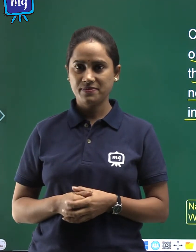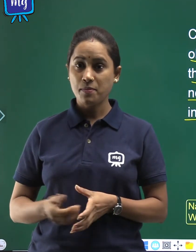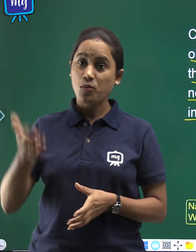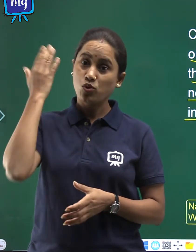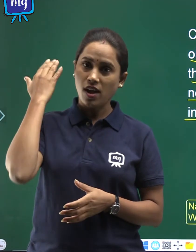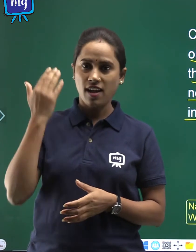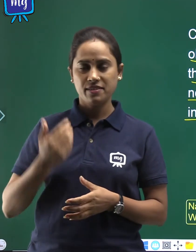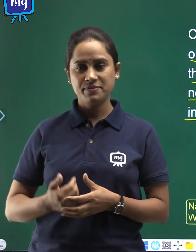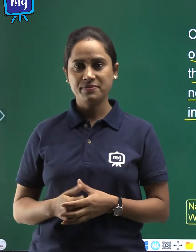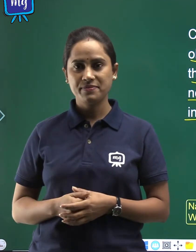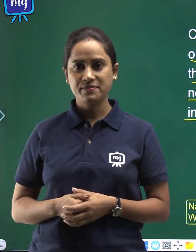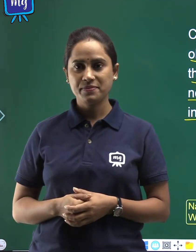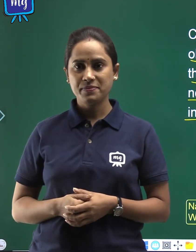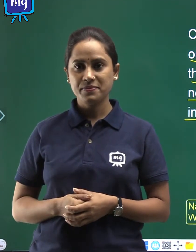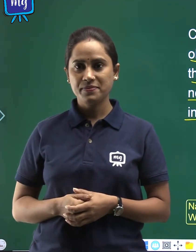bhootkarl.